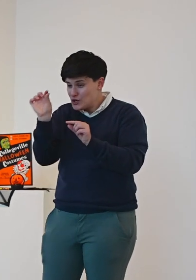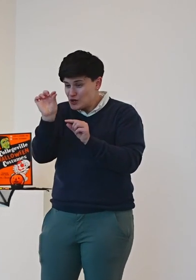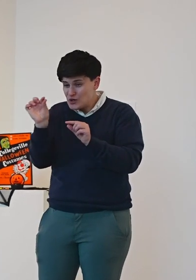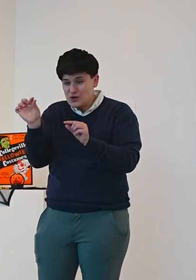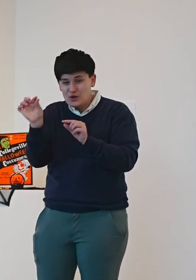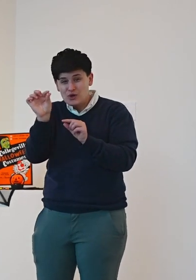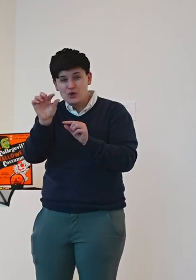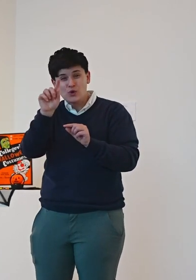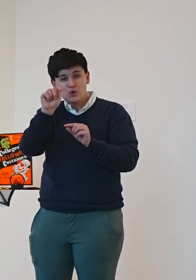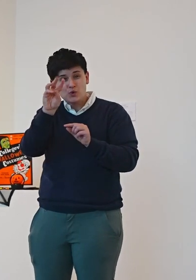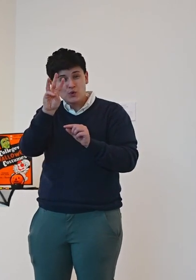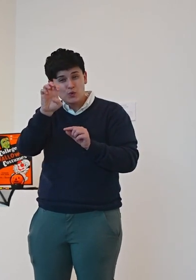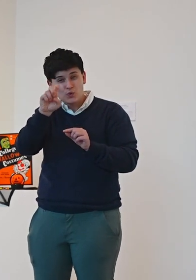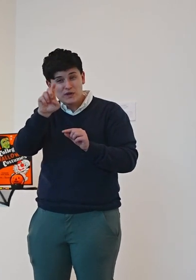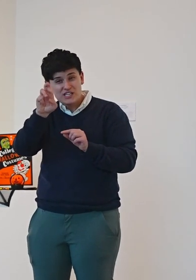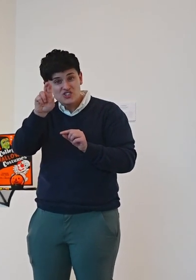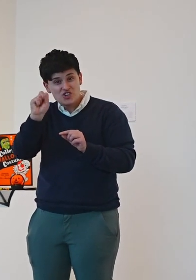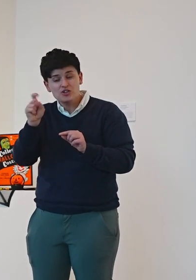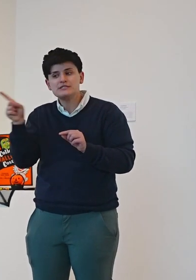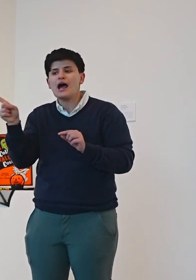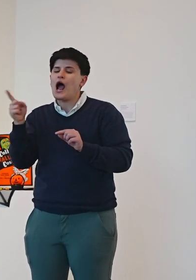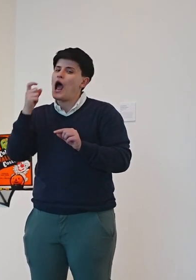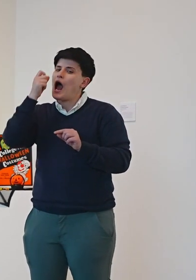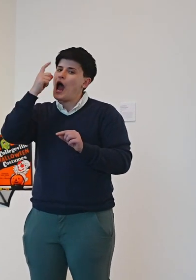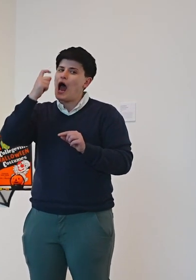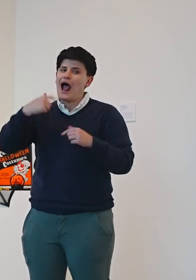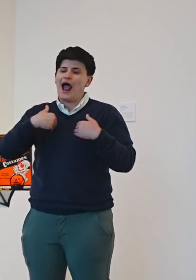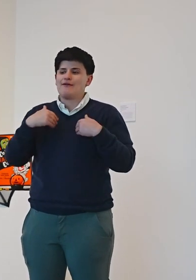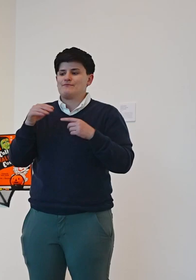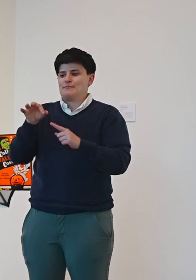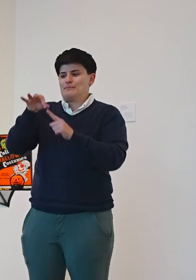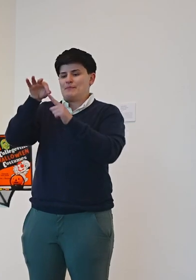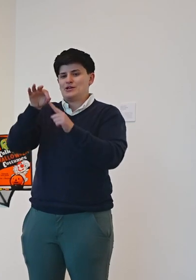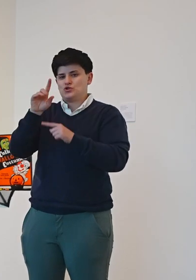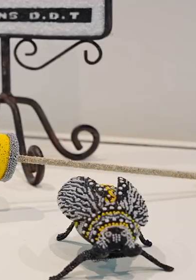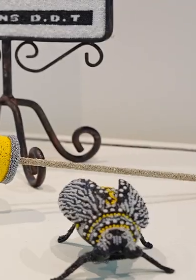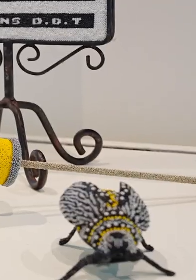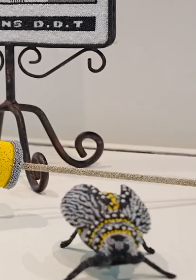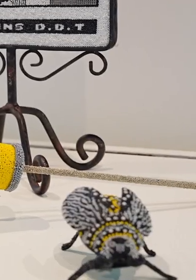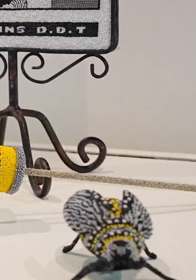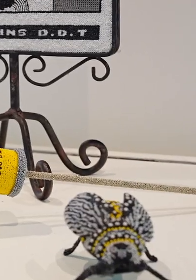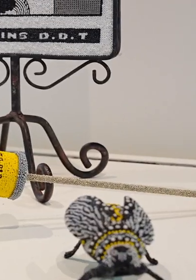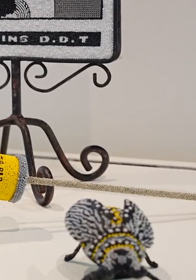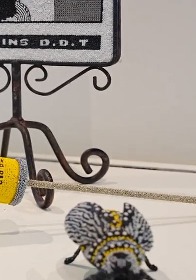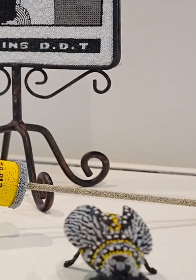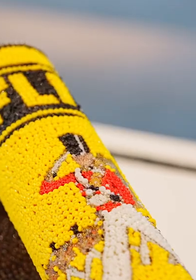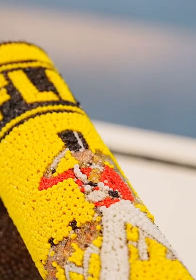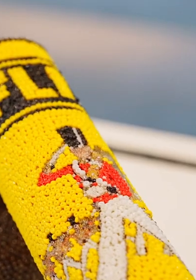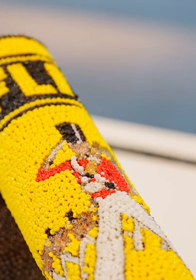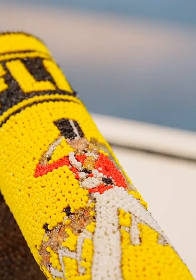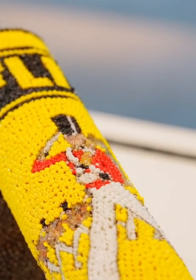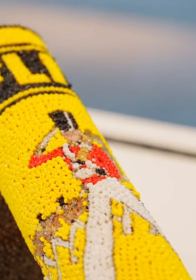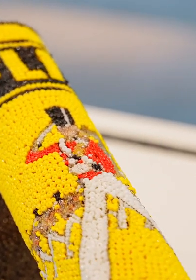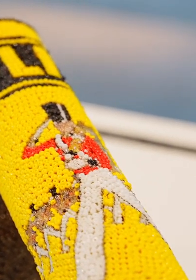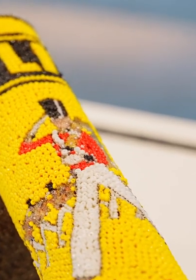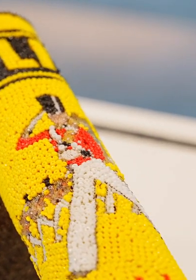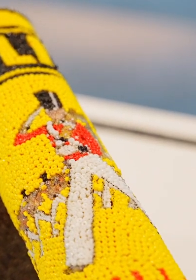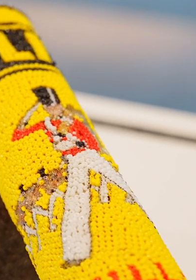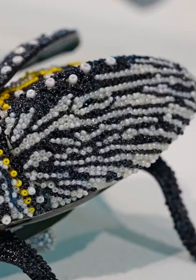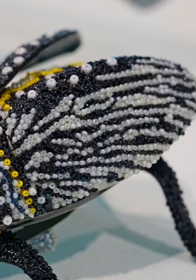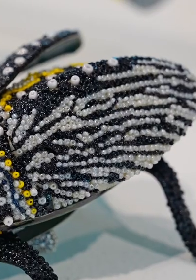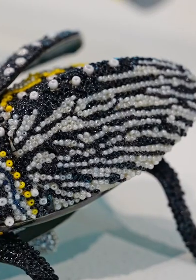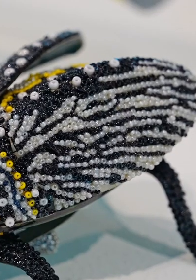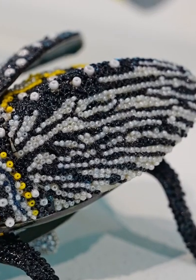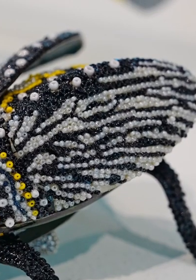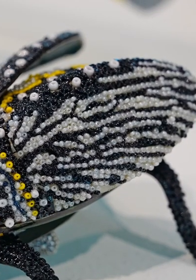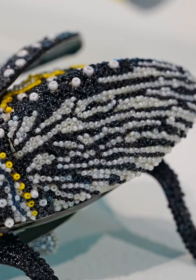well I have this little tool it's a little like a little wooden stick and it has sort of a needle looking thing